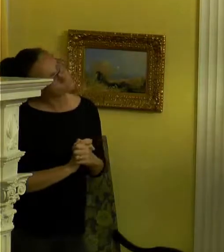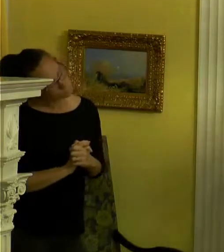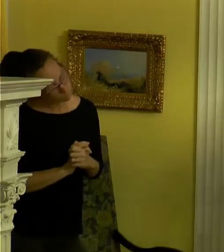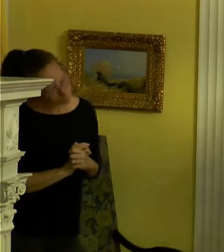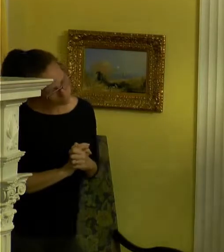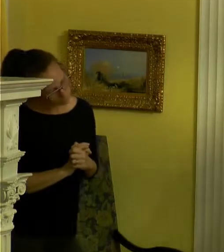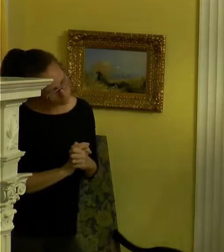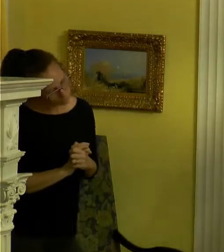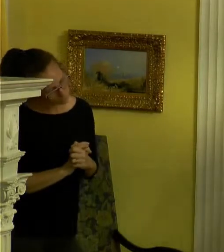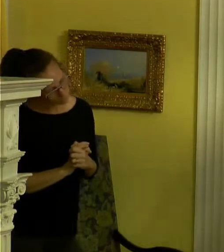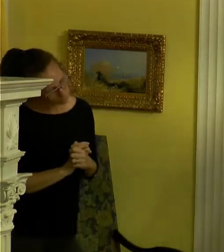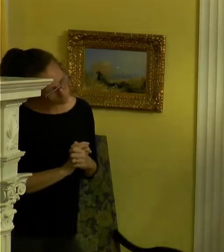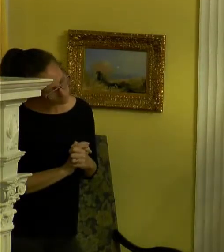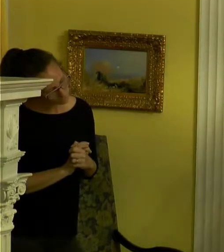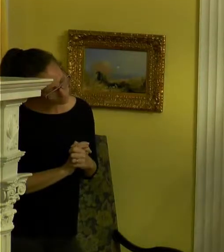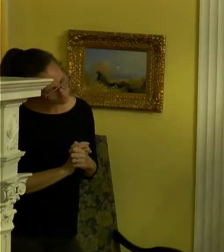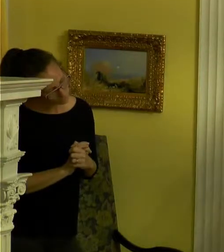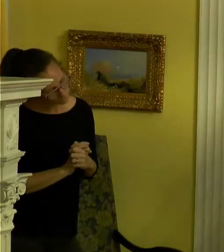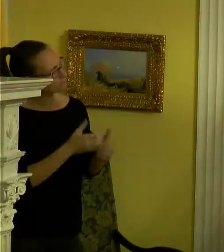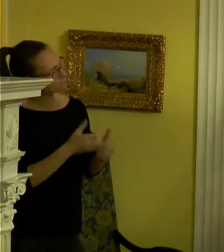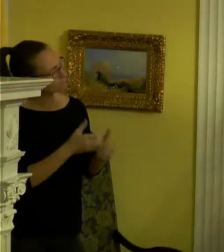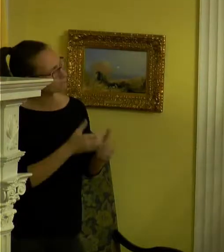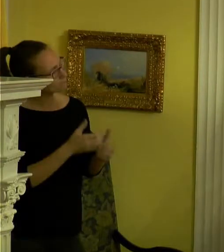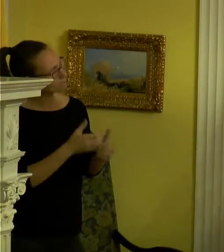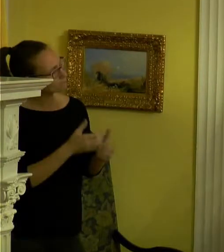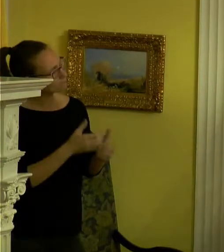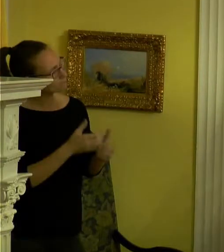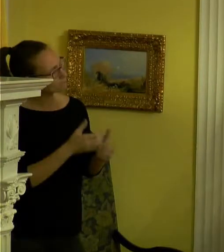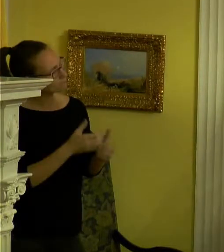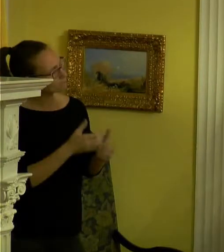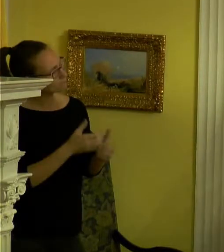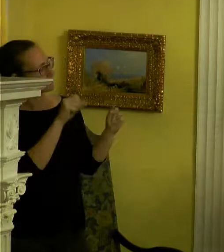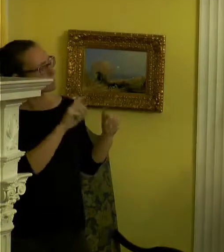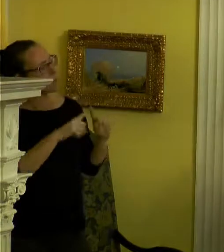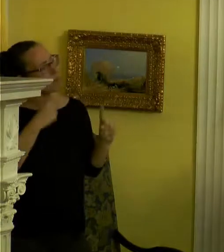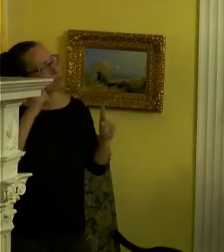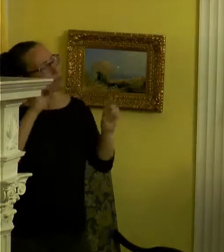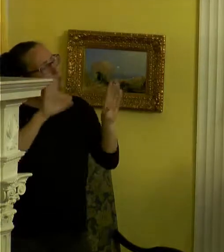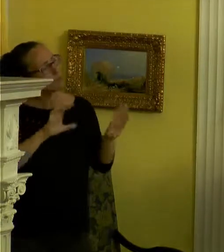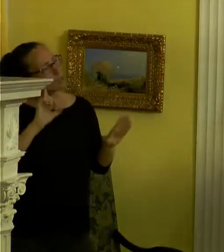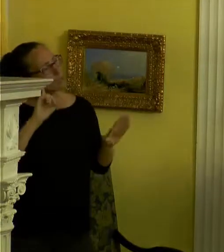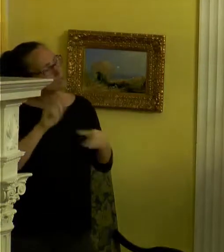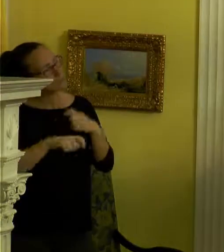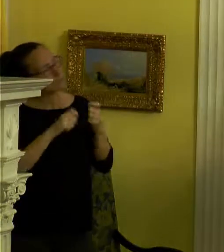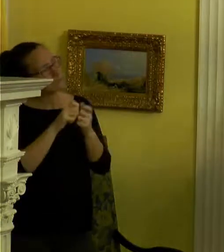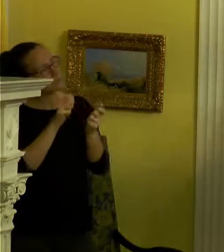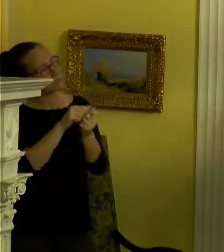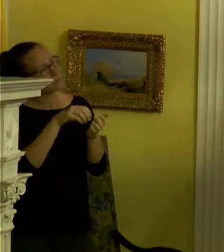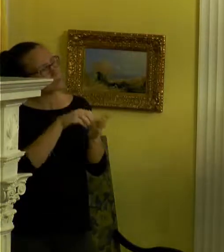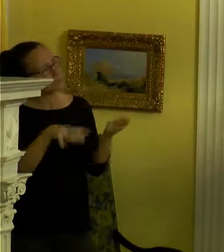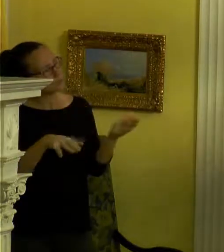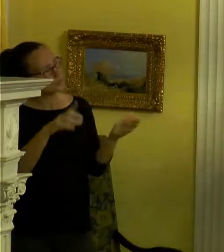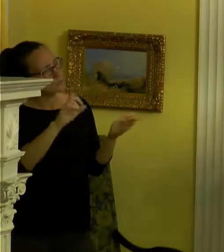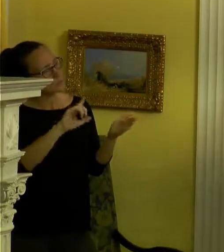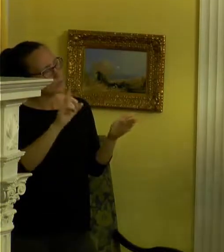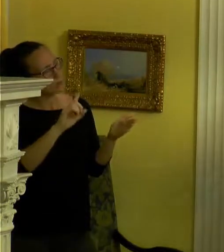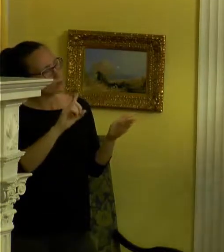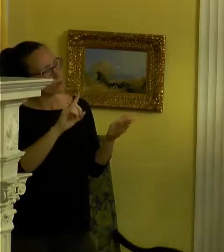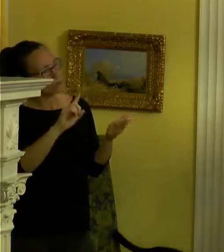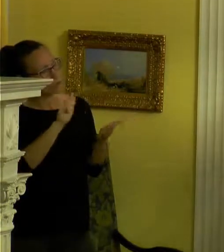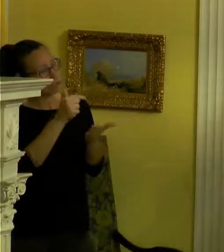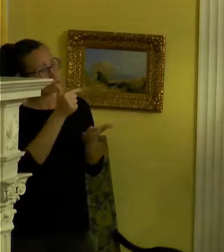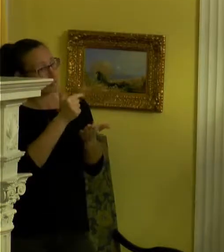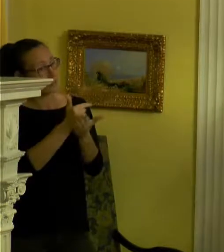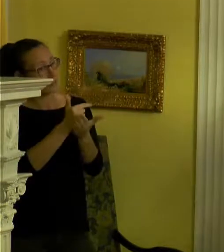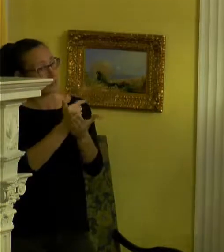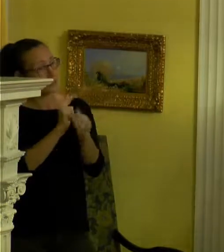So, you have so many accomplishments. But I think it's so wonderful to hear, especially with students where, like, graduating